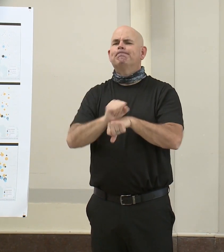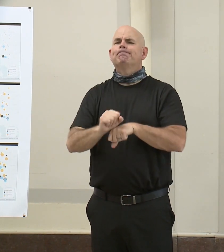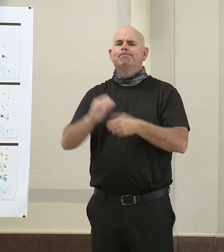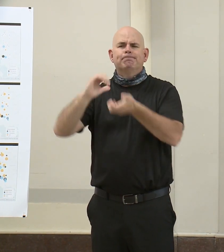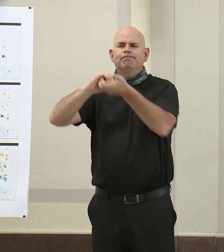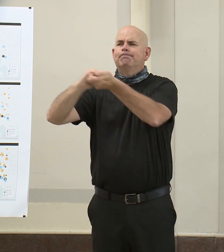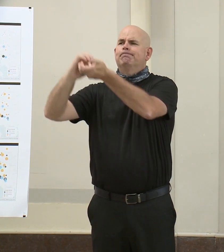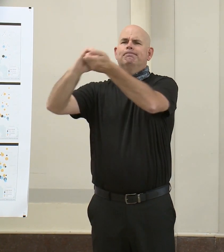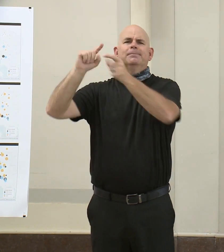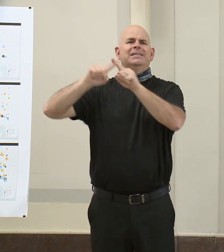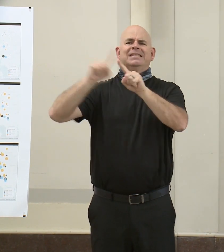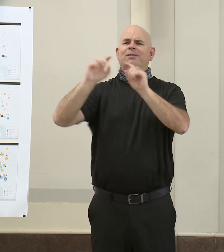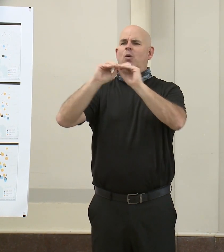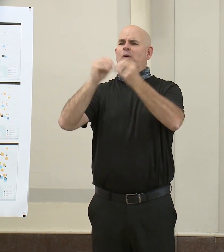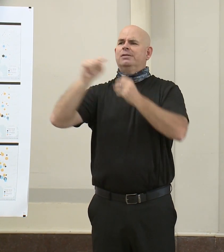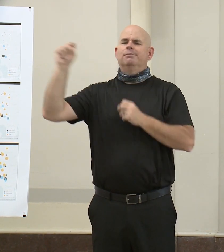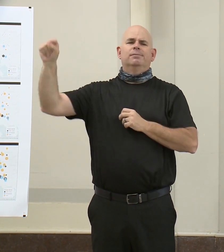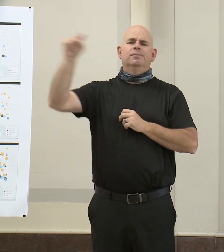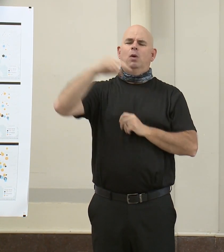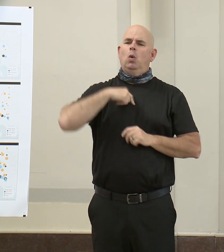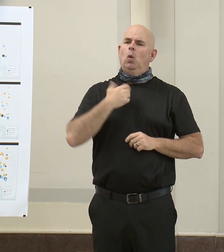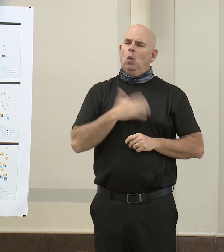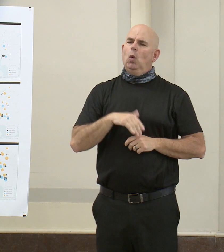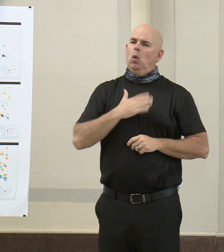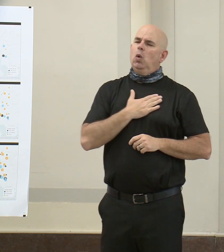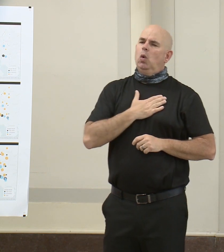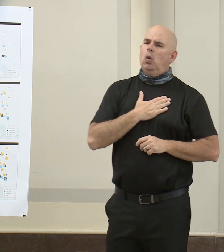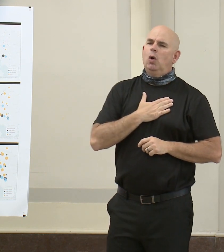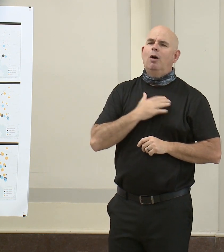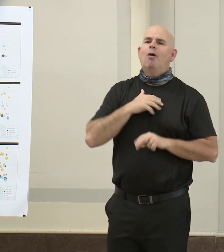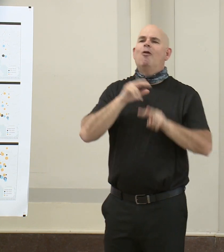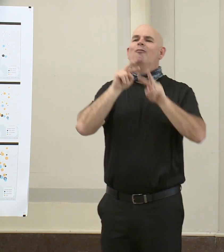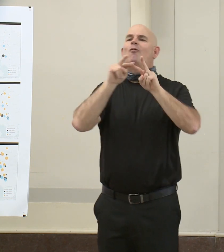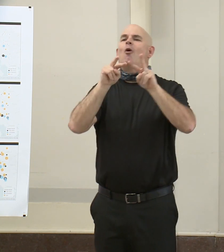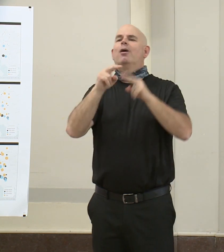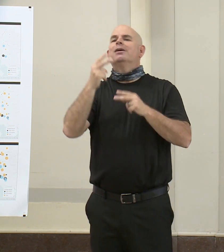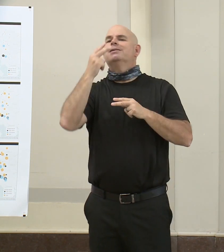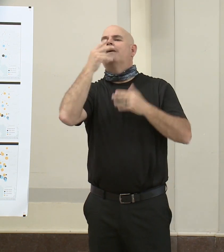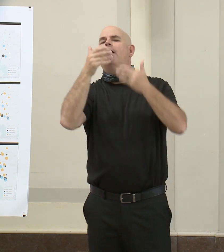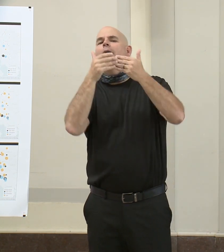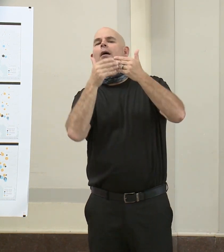forward to seeing you tomorrow at the World Central Kitchen sites. Thank you.